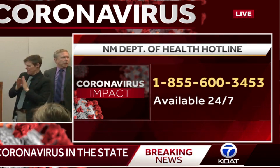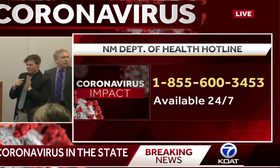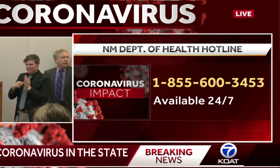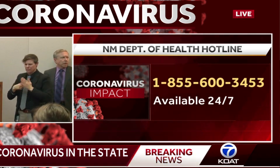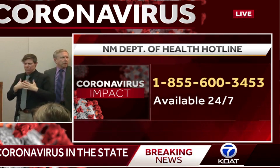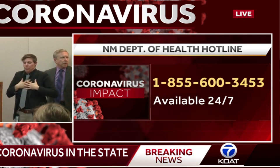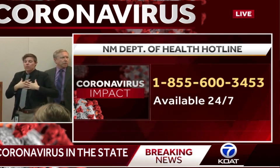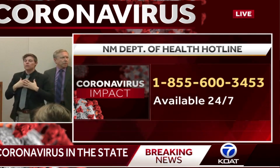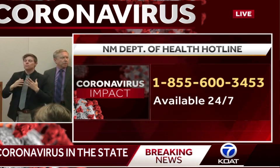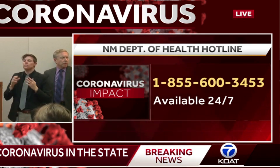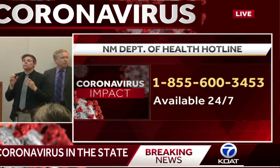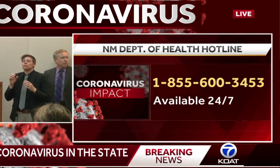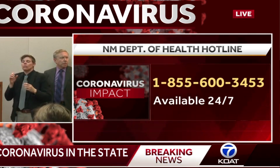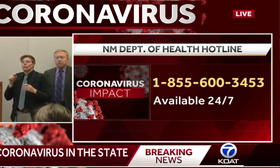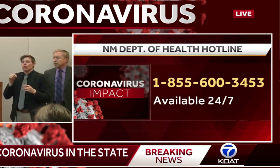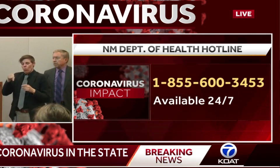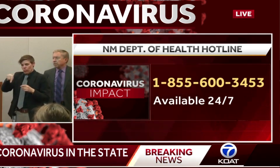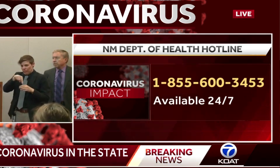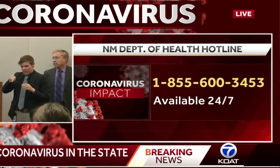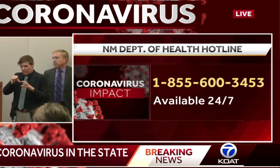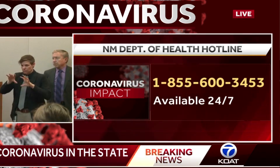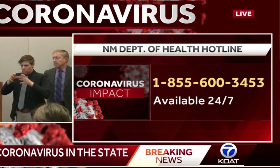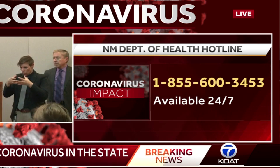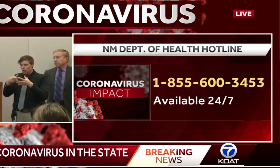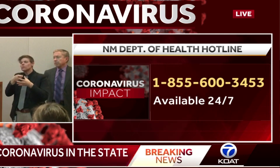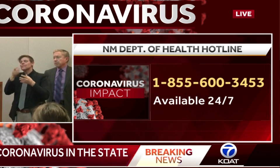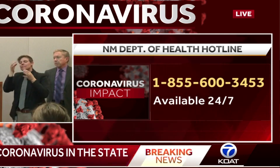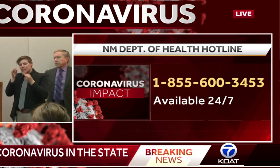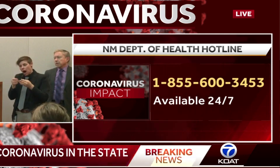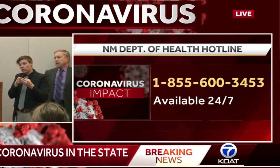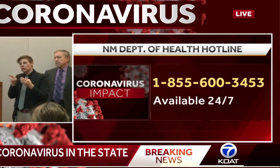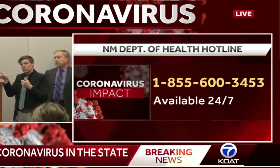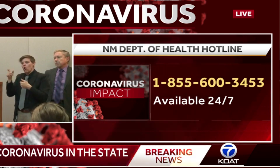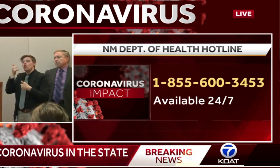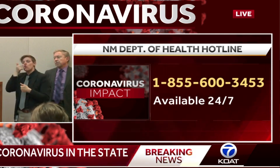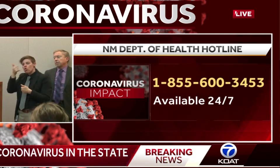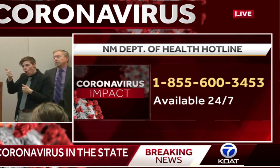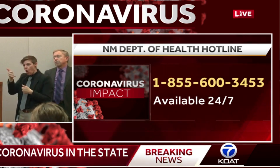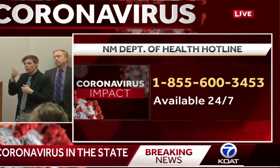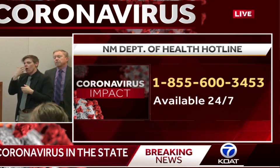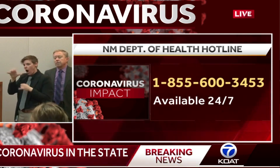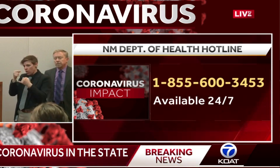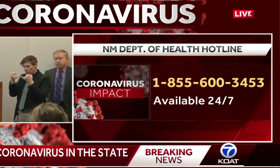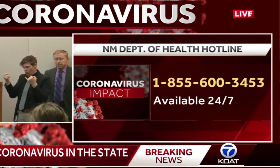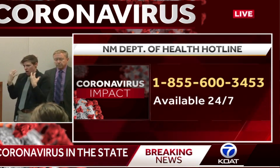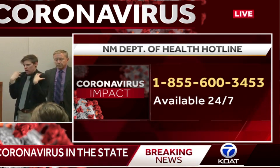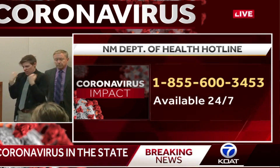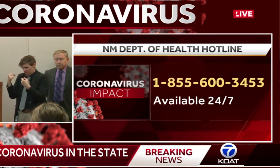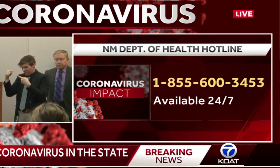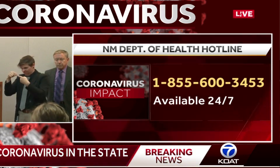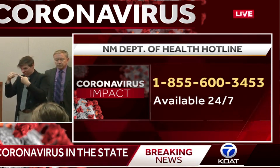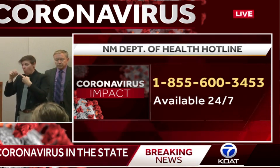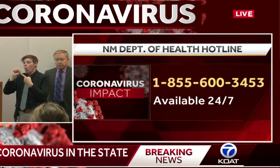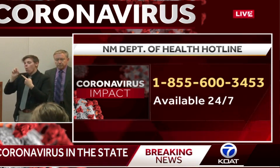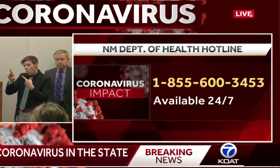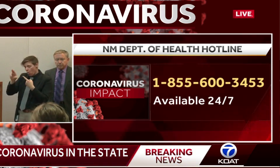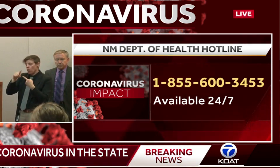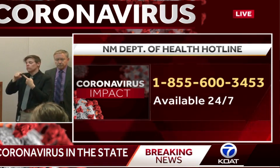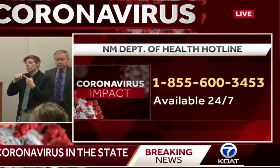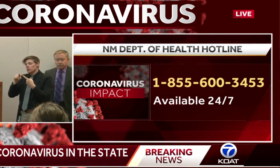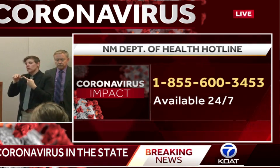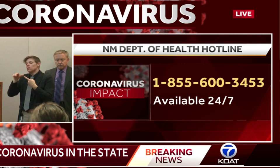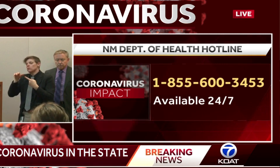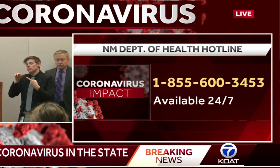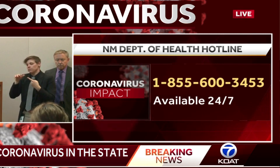absolutely go to Tricor, call our health number. Call our health number is really the best thing to do first. We're triaging.